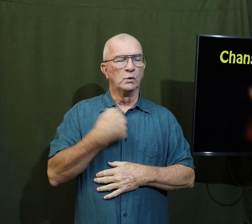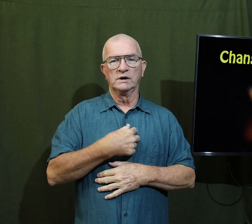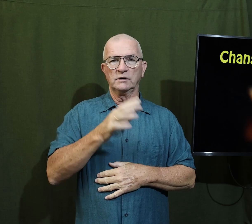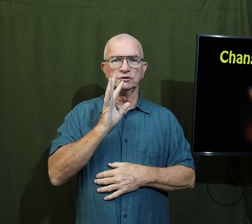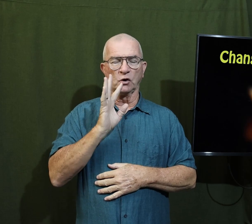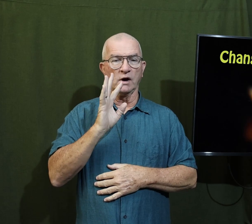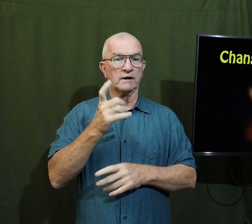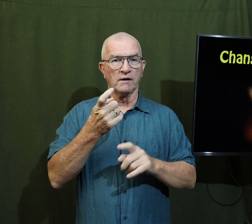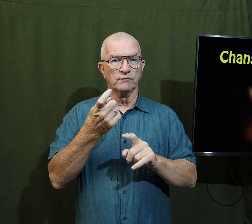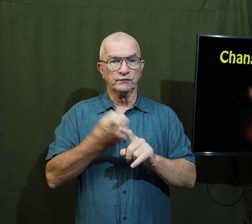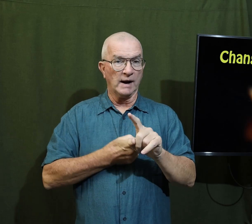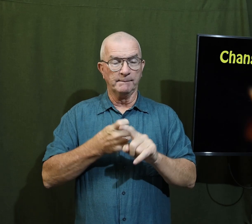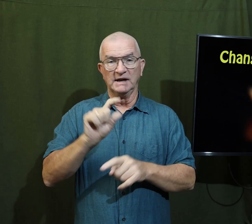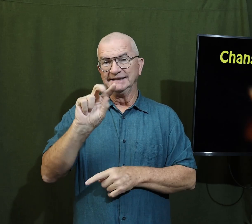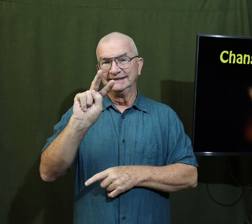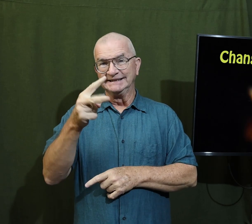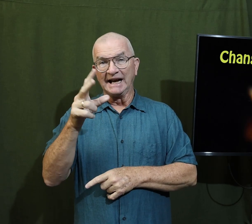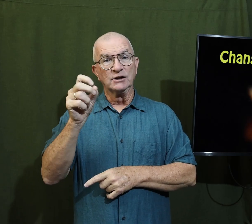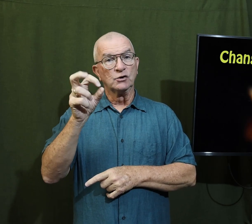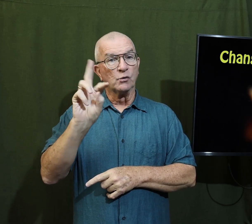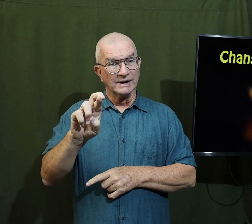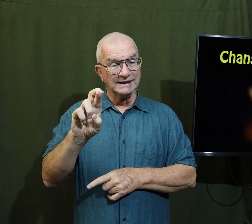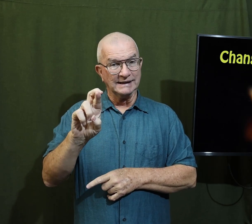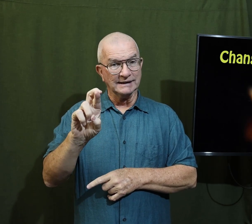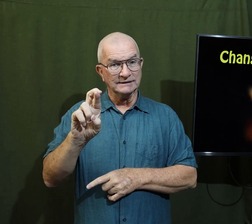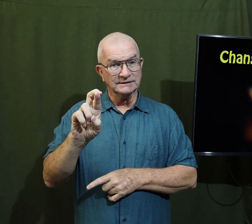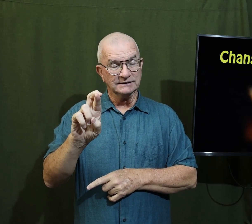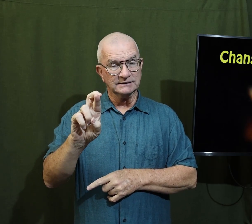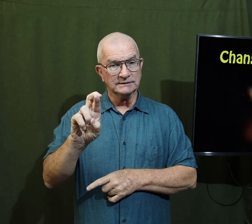Tonight we're talking from 2 Corinthians.